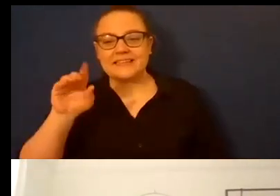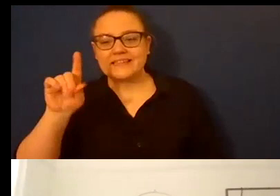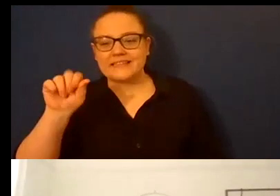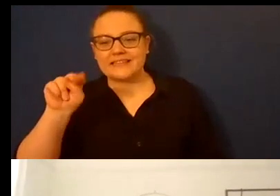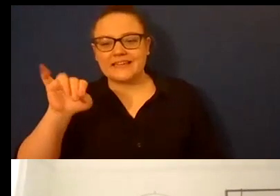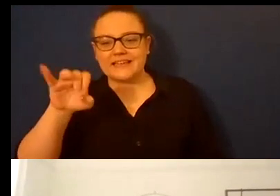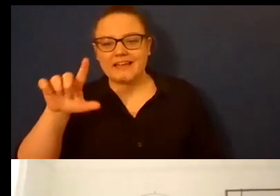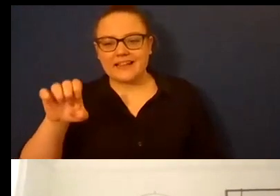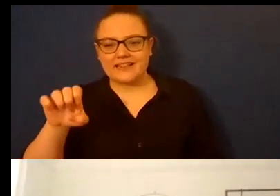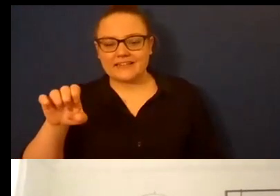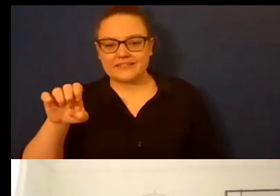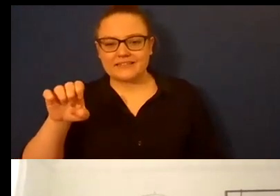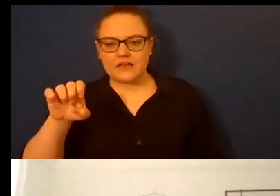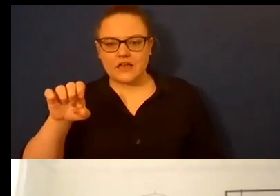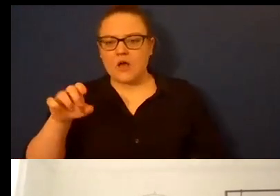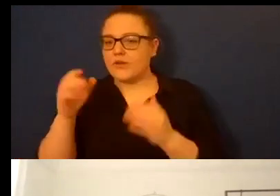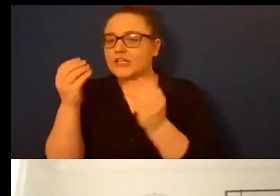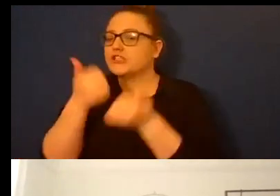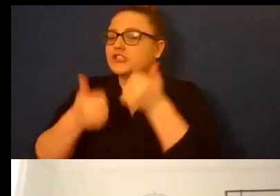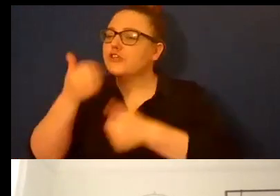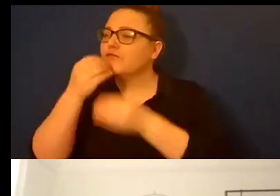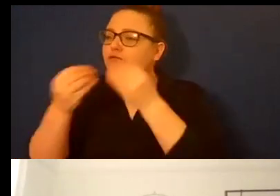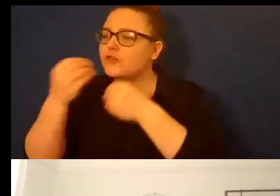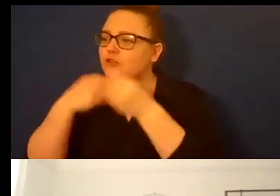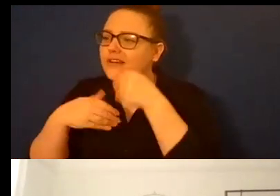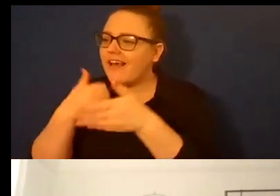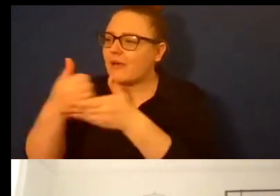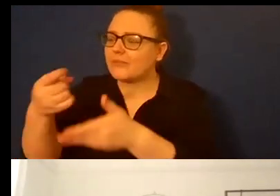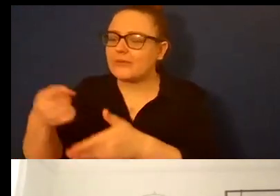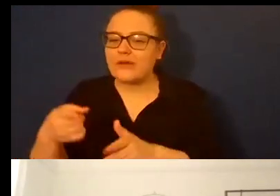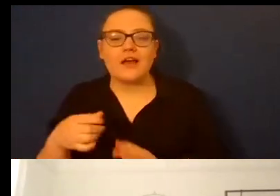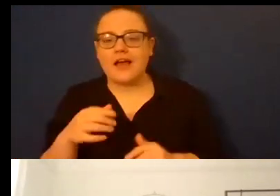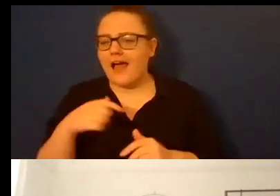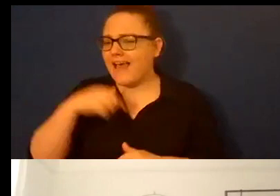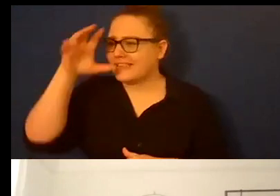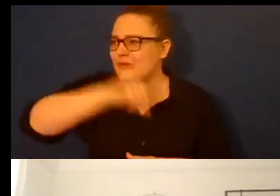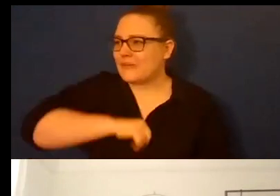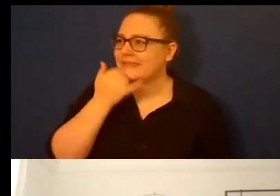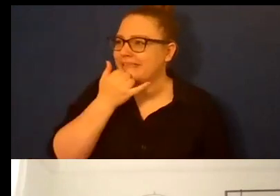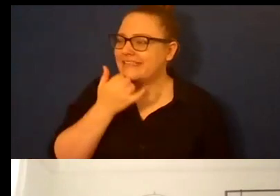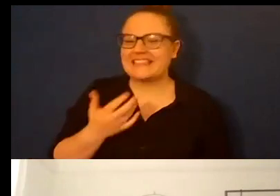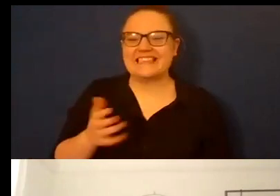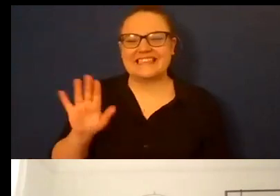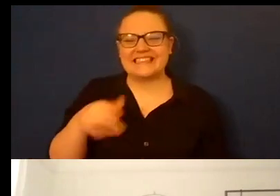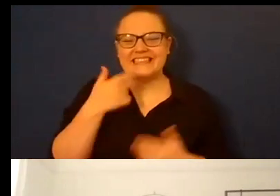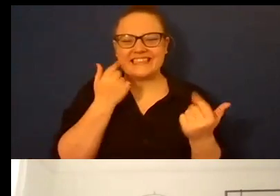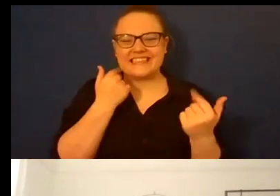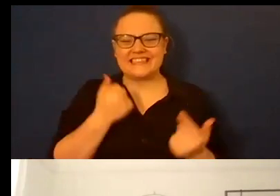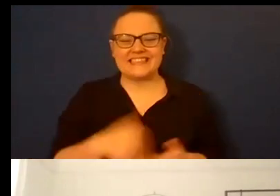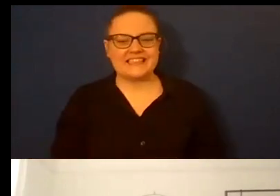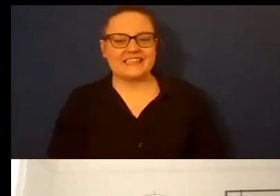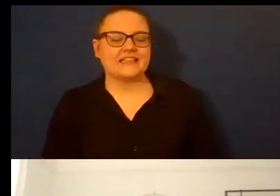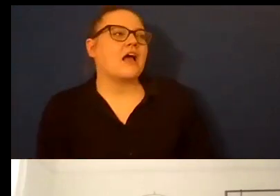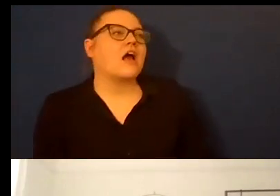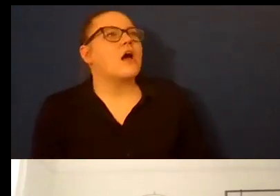you oh sorry wait did I make an assumption there no uh what is sustaining you yeah I would say sentimentally